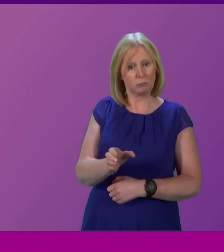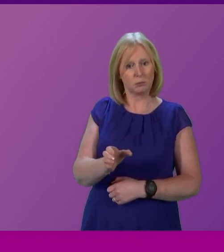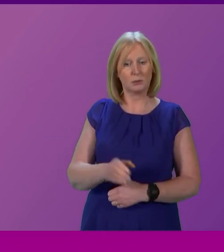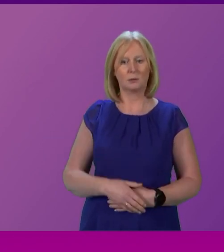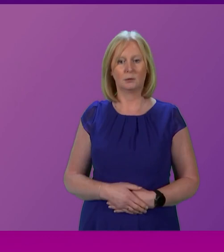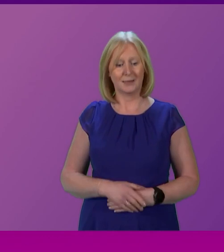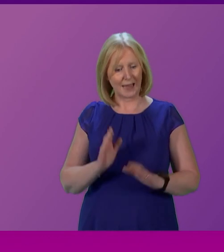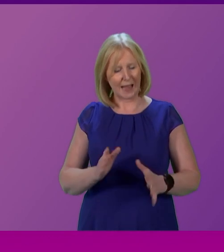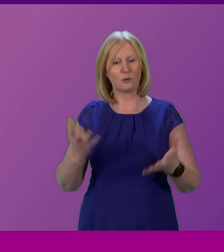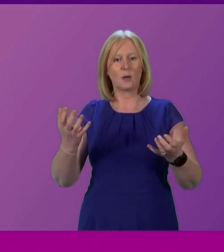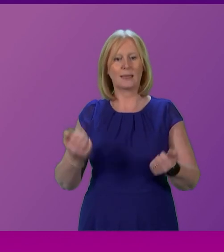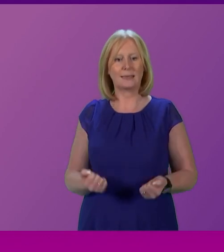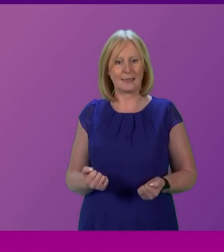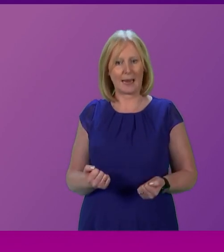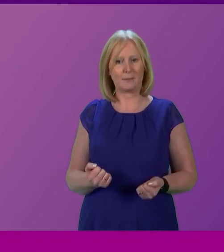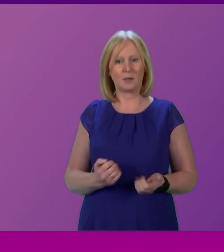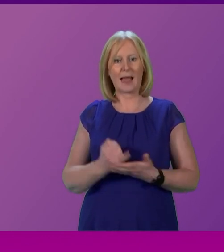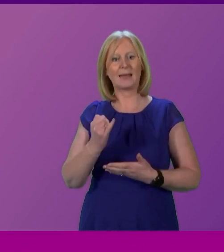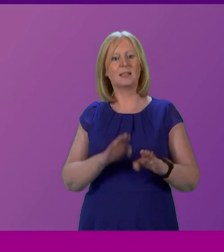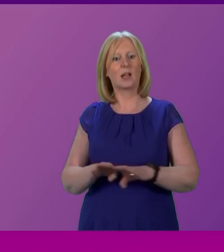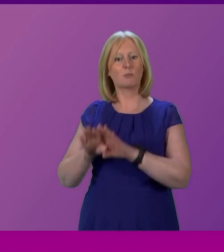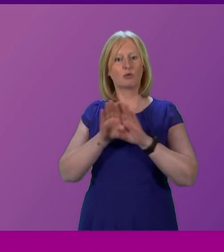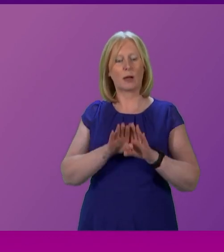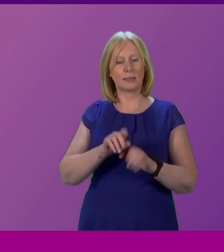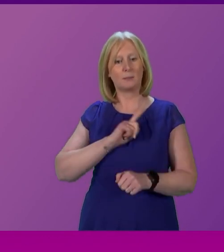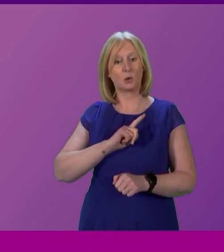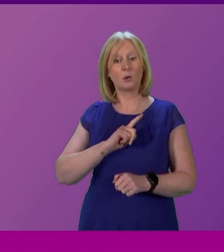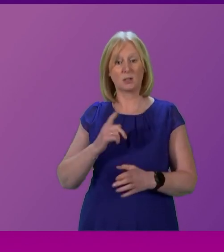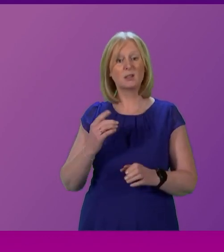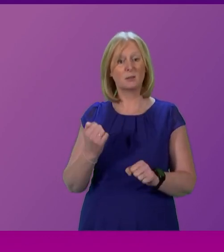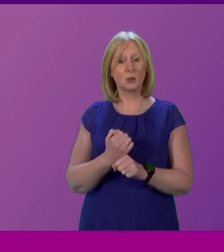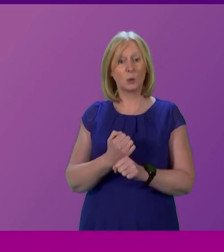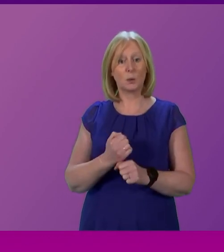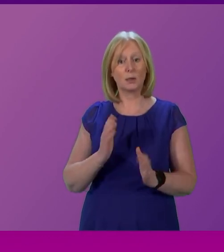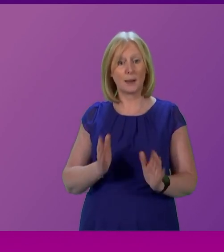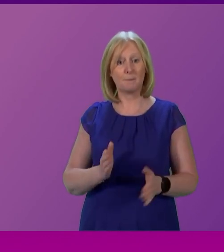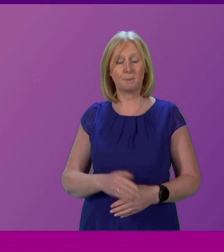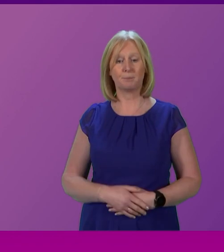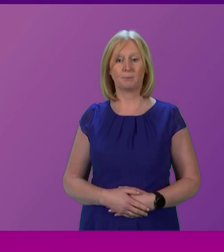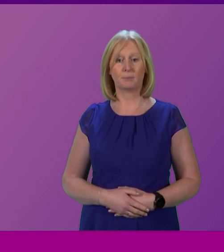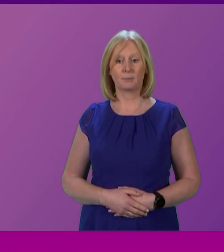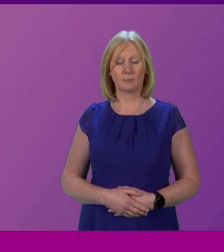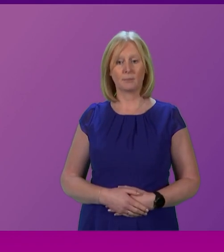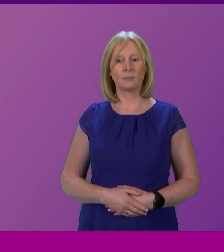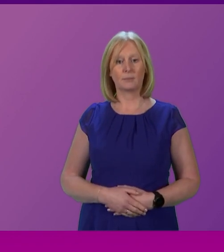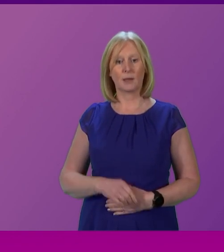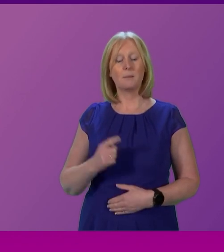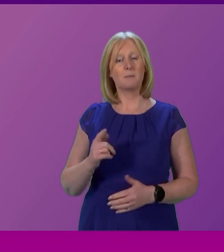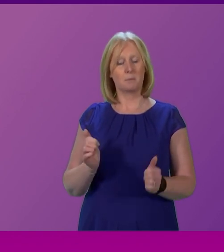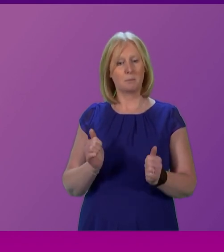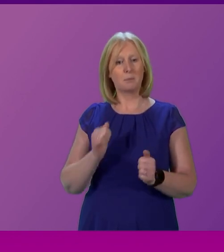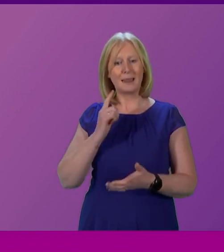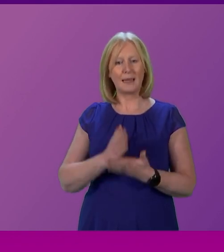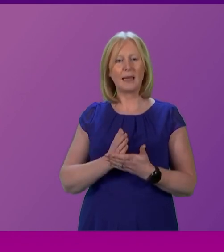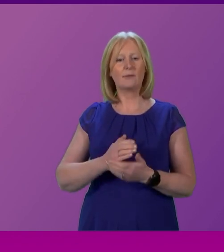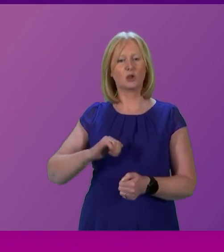the accusations of being anti-democratic because that's exactly what they're doing. I believe that Scotland can be a fairer, greener country with the powers of